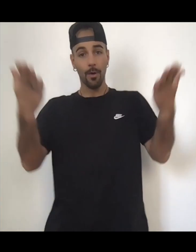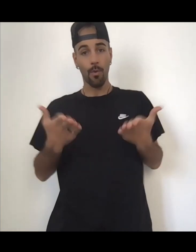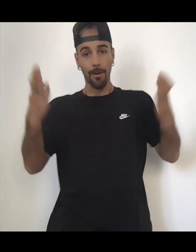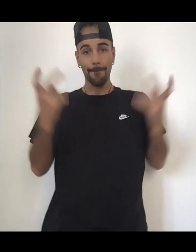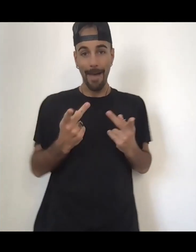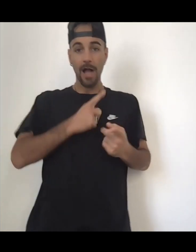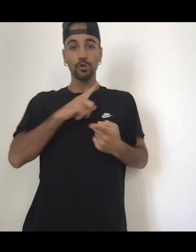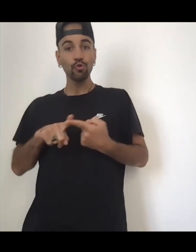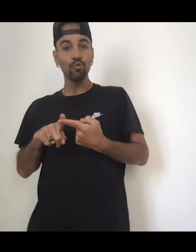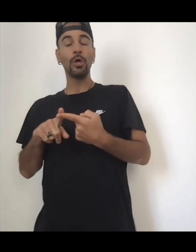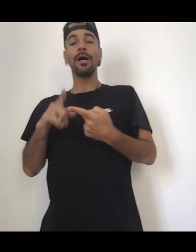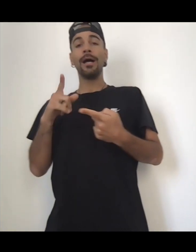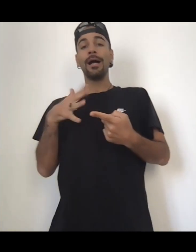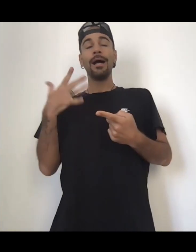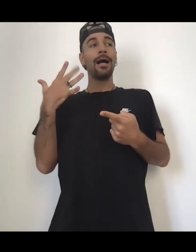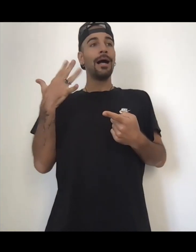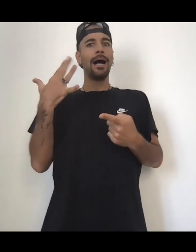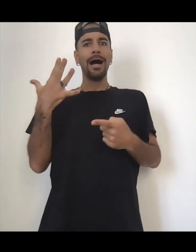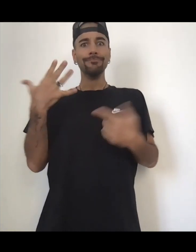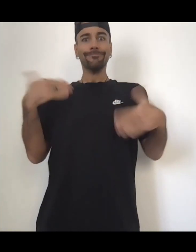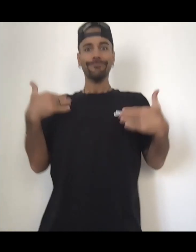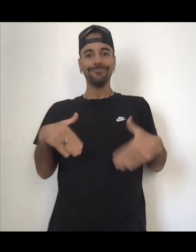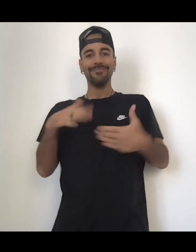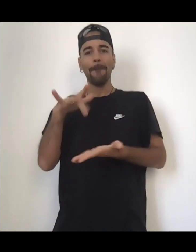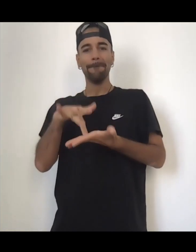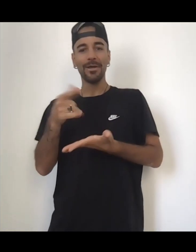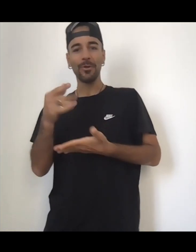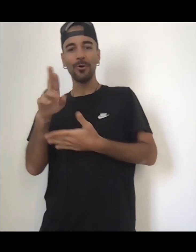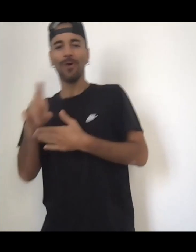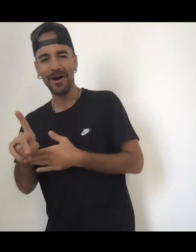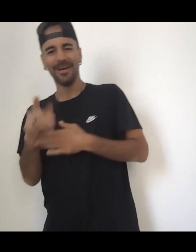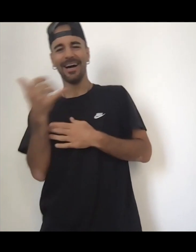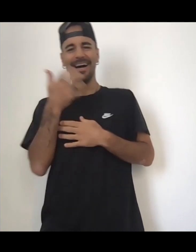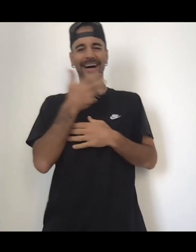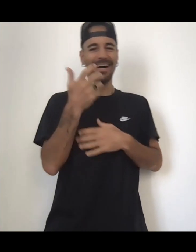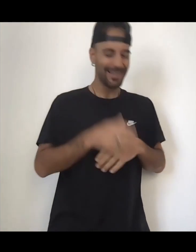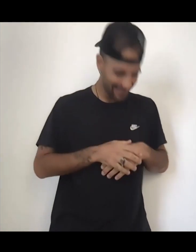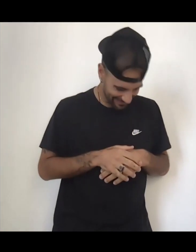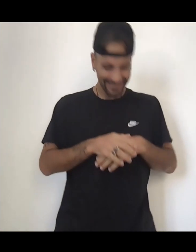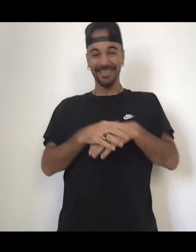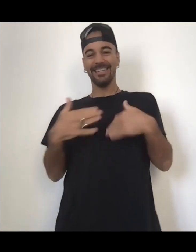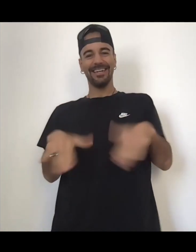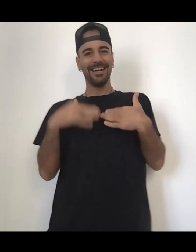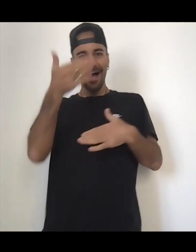Okay, welcome back to, oh, Middle Ground. I was like, wait, what's my podcast called?